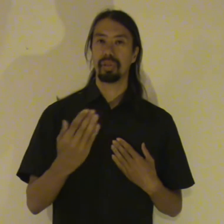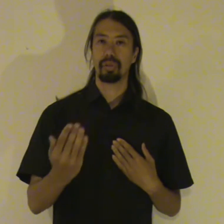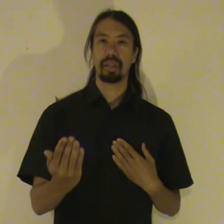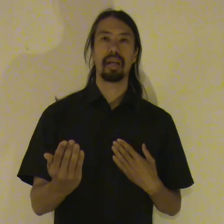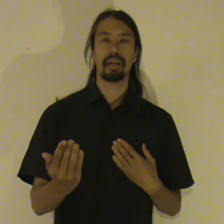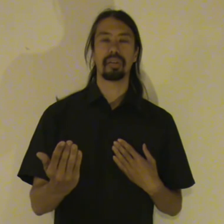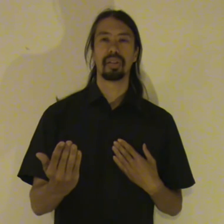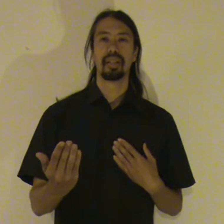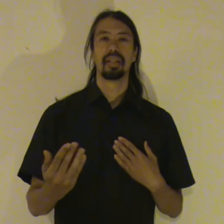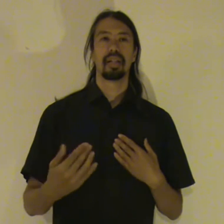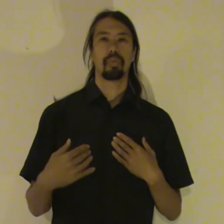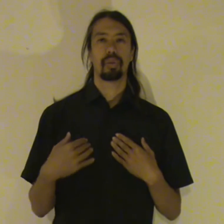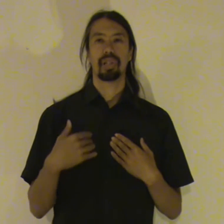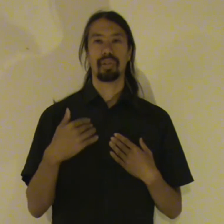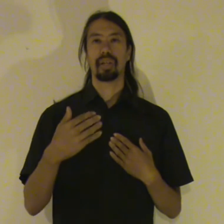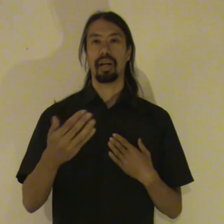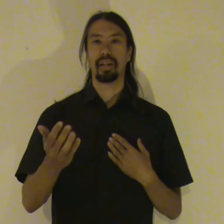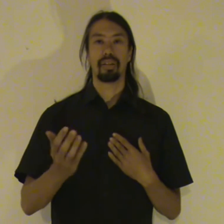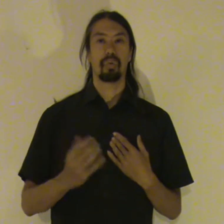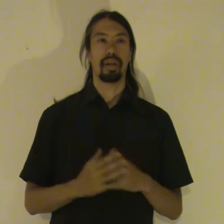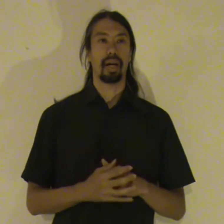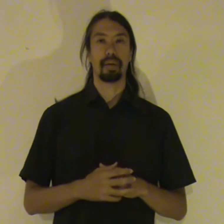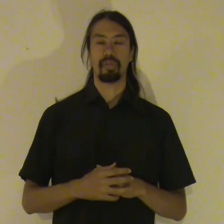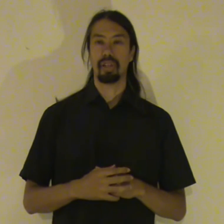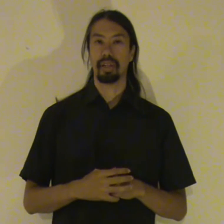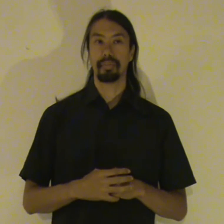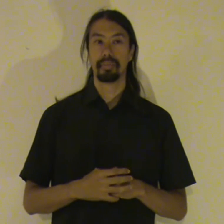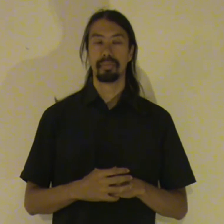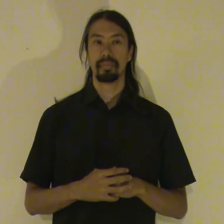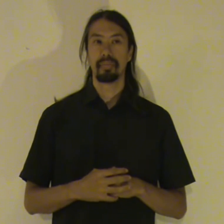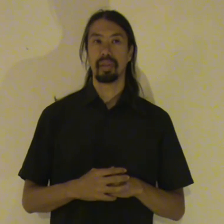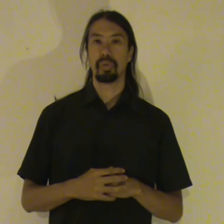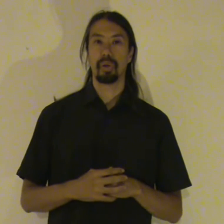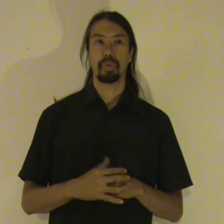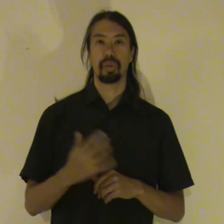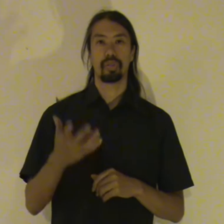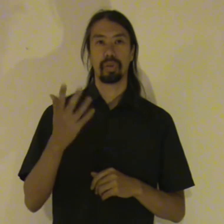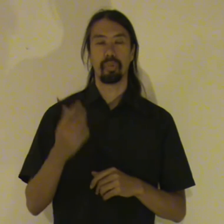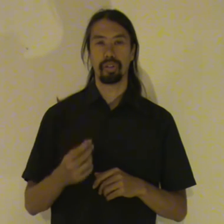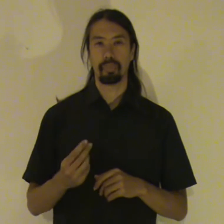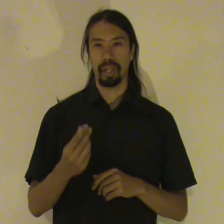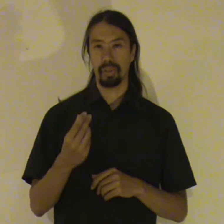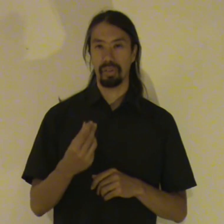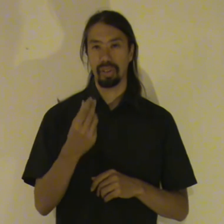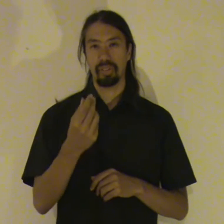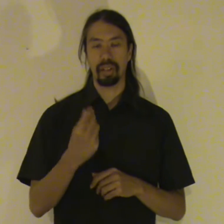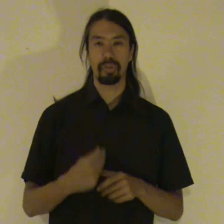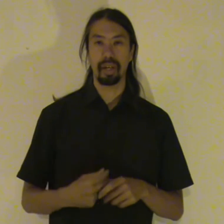for the client. And when you tell the client. Well I'm seeing a rose with three wilted petals in the second ring.